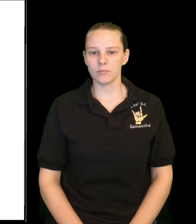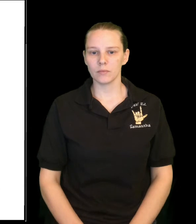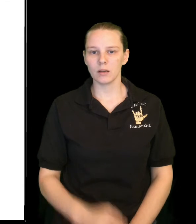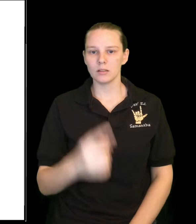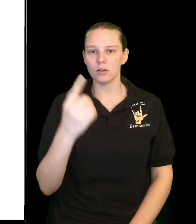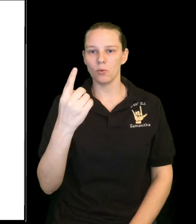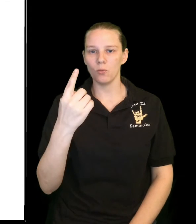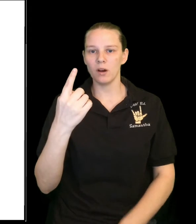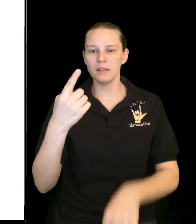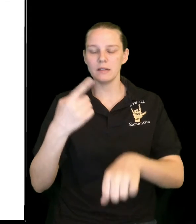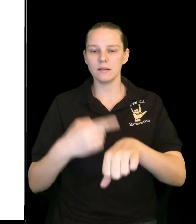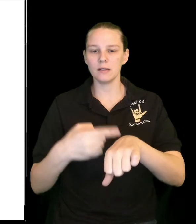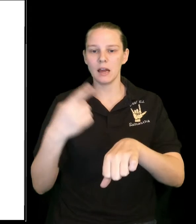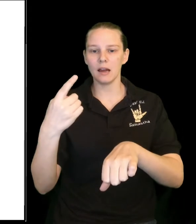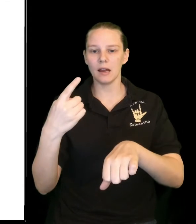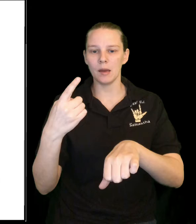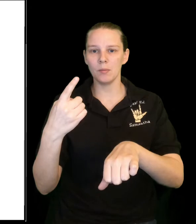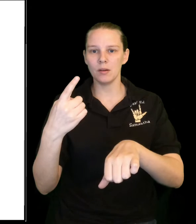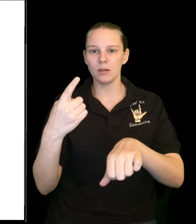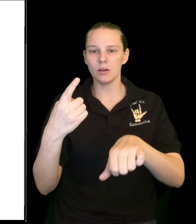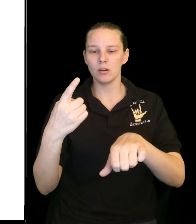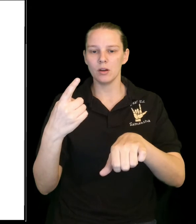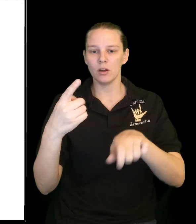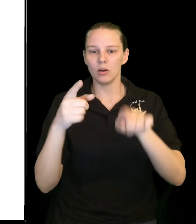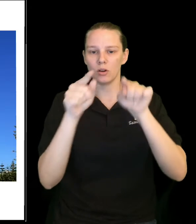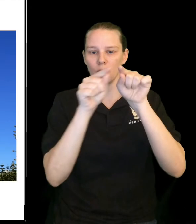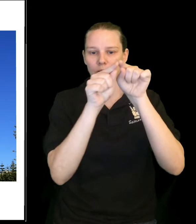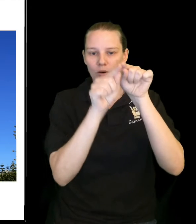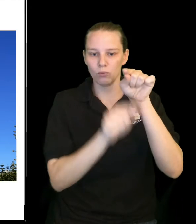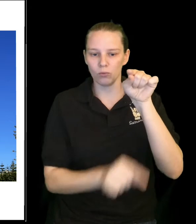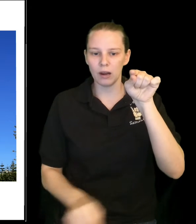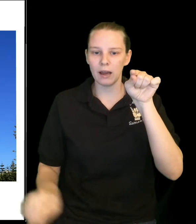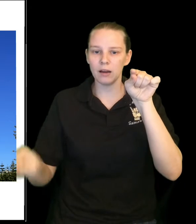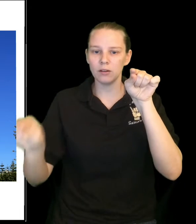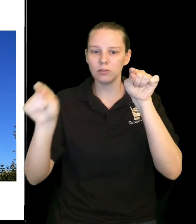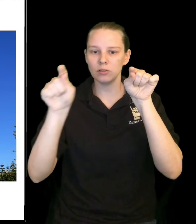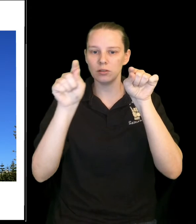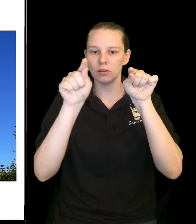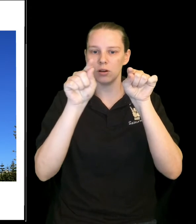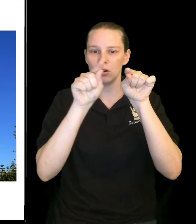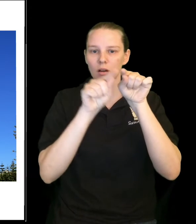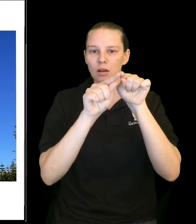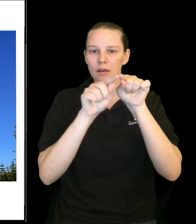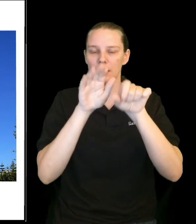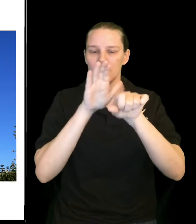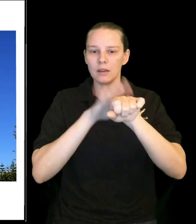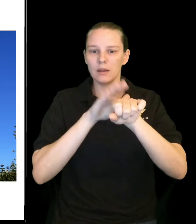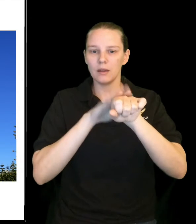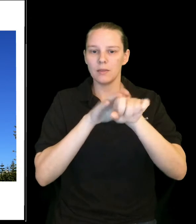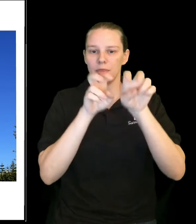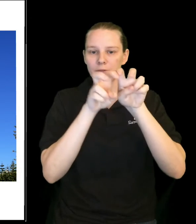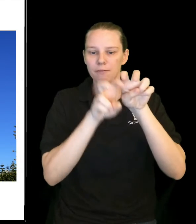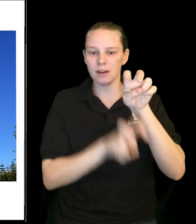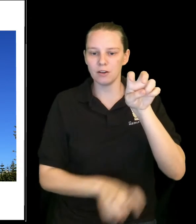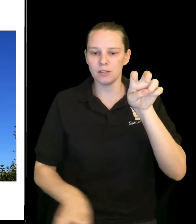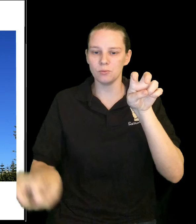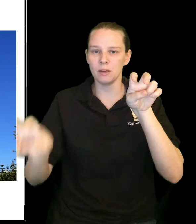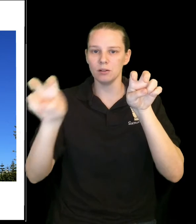So, one time going around on the Ferris wheel.